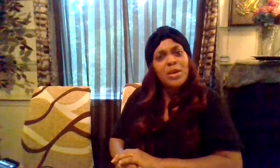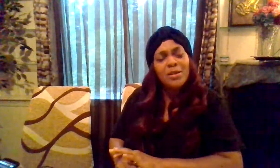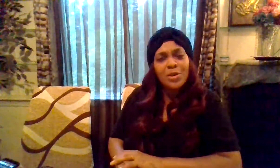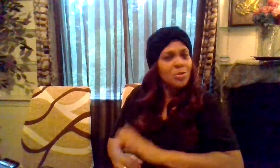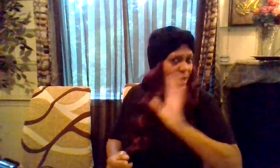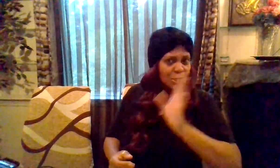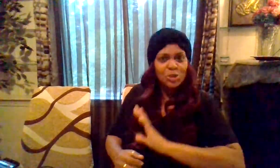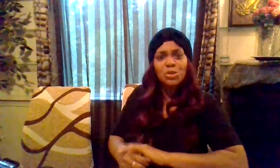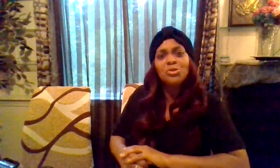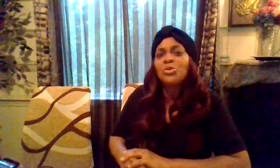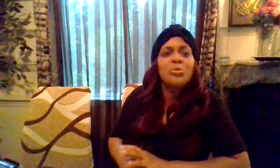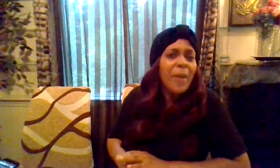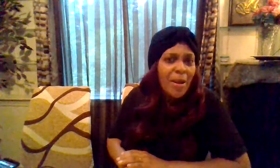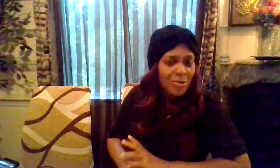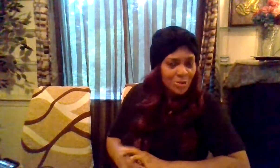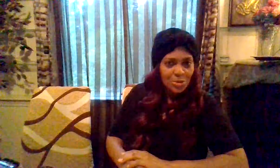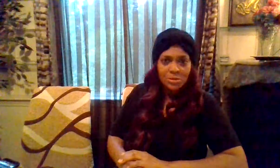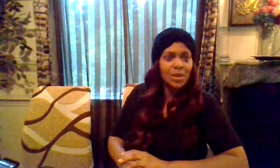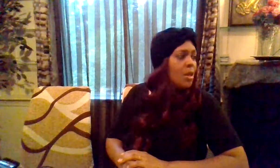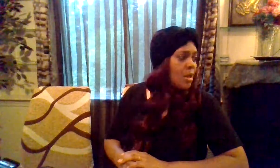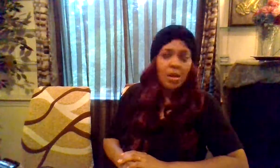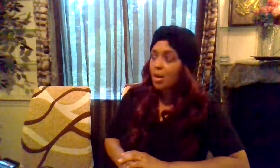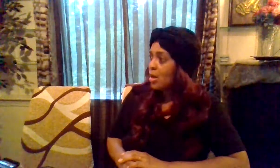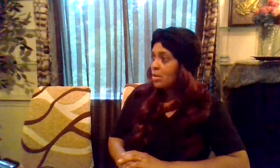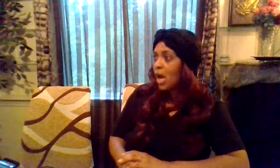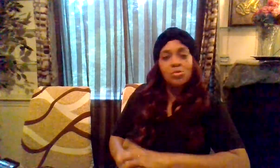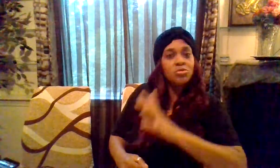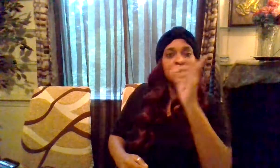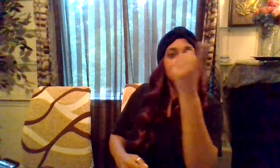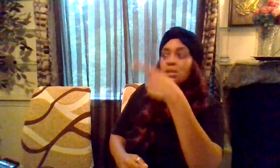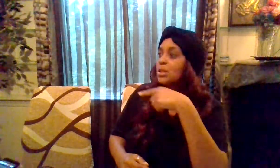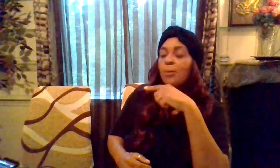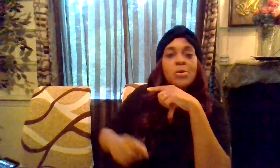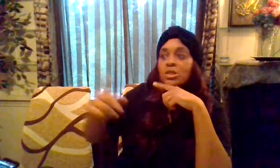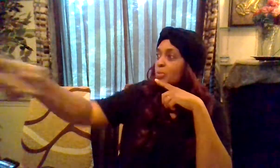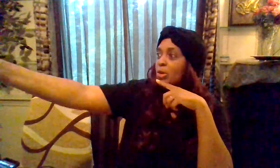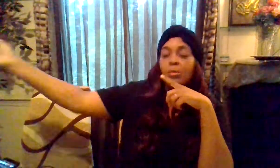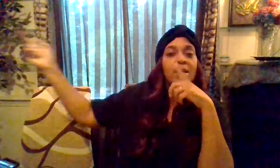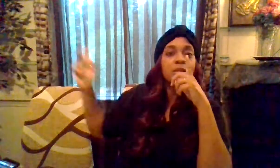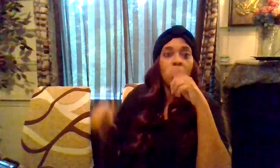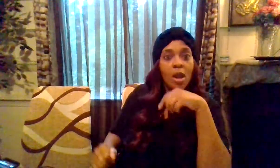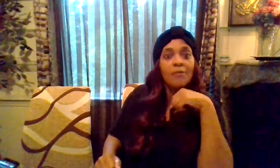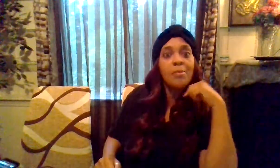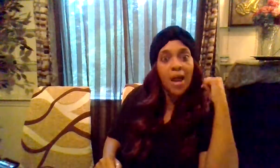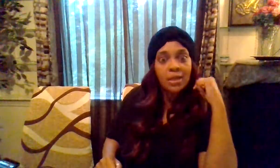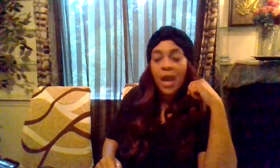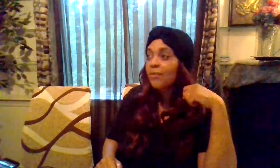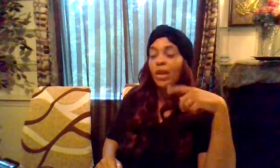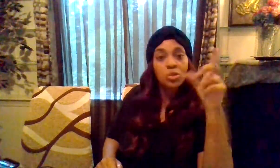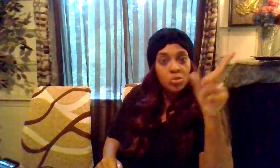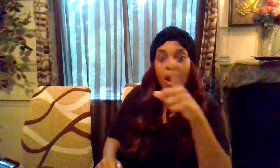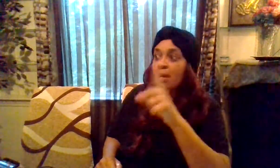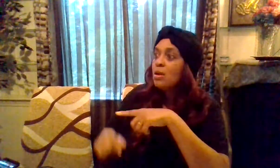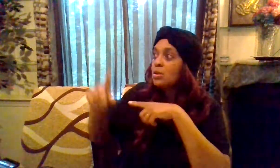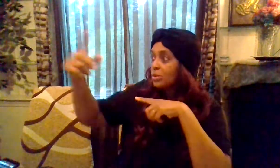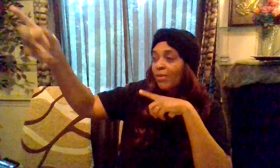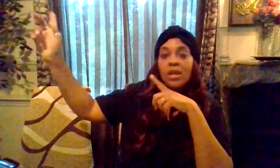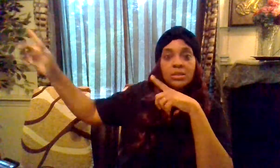been here you got any children you married you just don't know you just don't sit up here and spill the beans on everybody life like you got surveillance